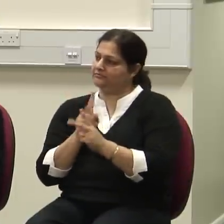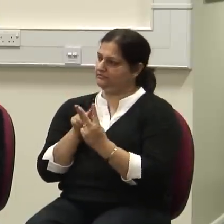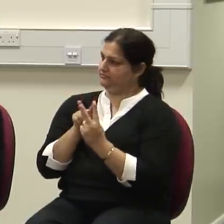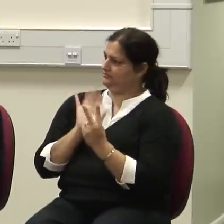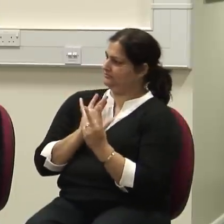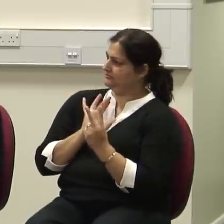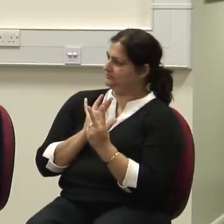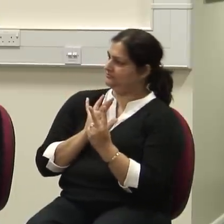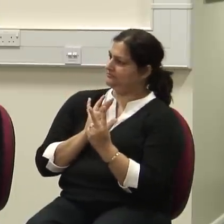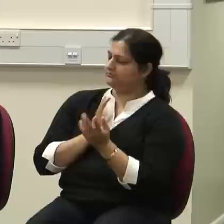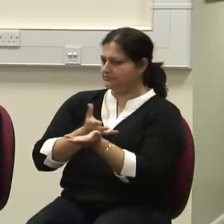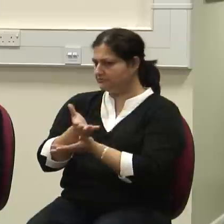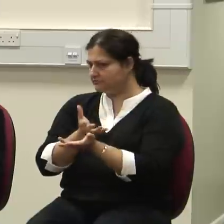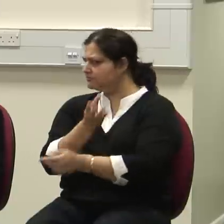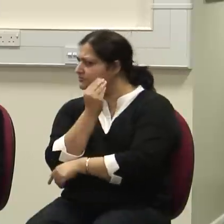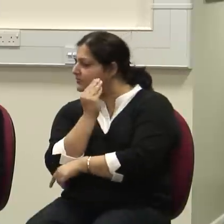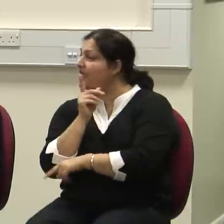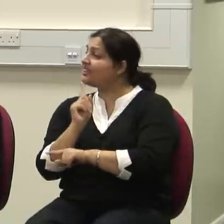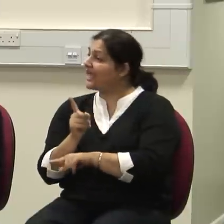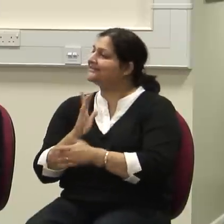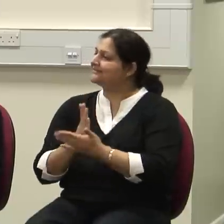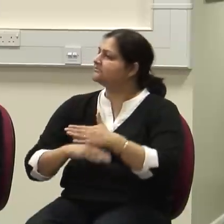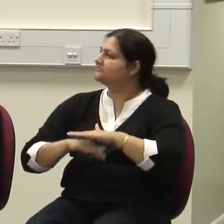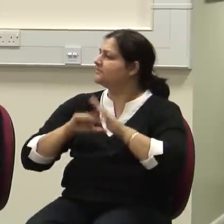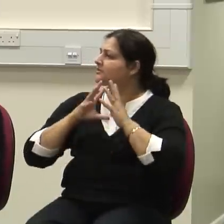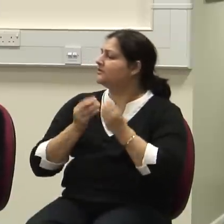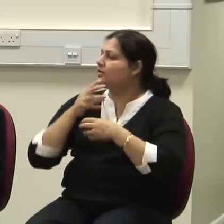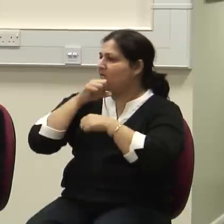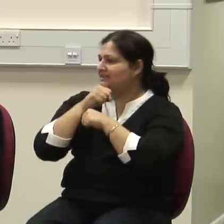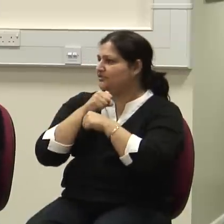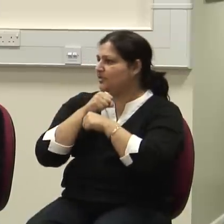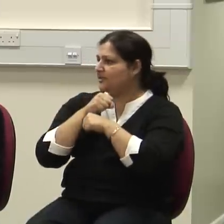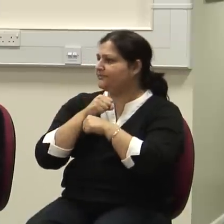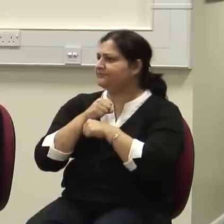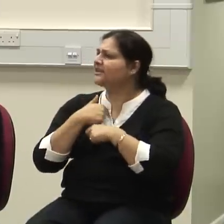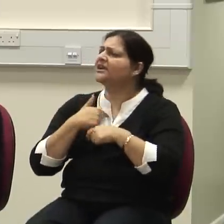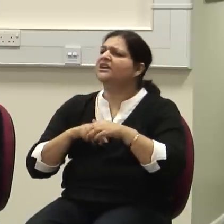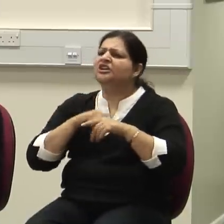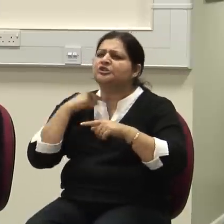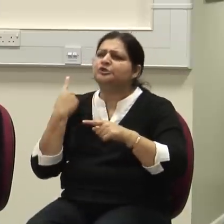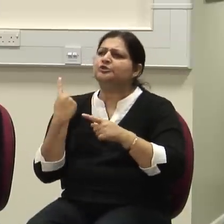totally confidential. Totally. No suicide prevention, no nothing.